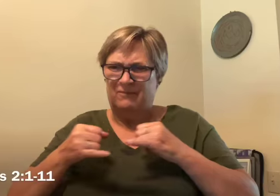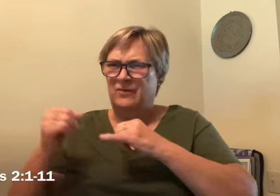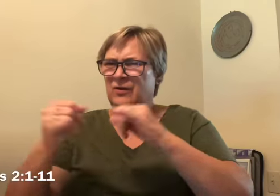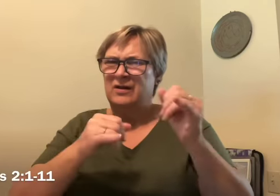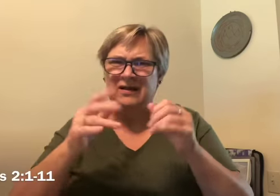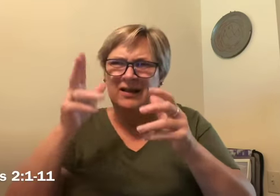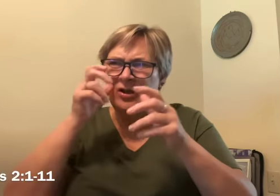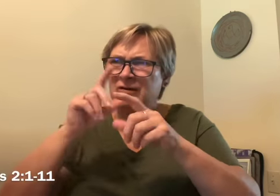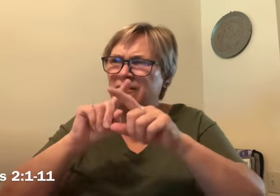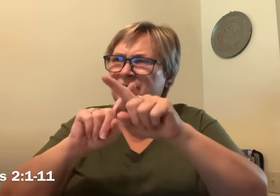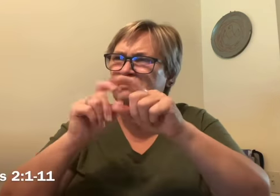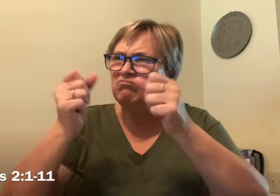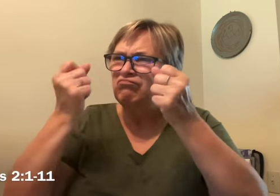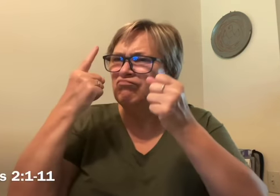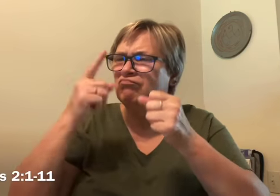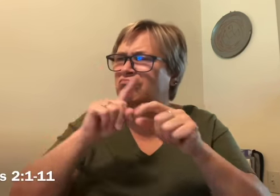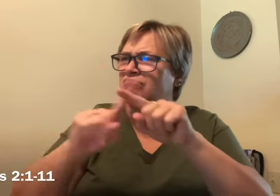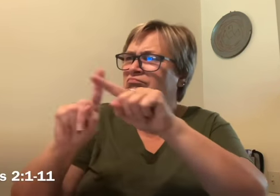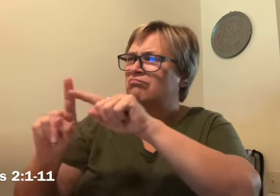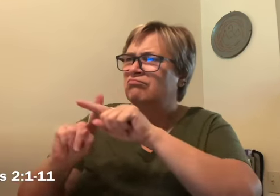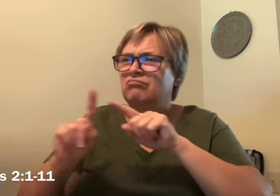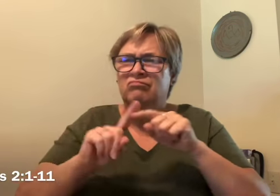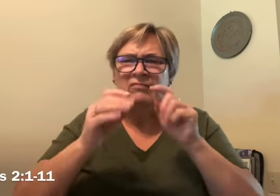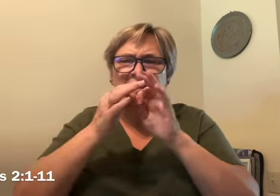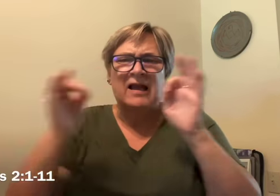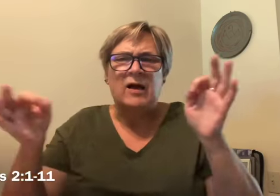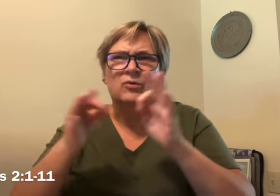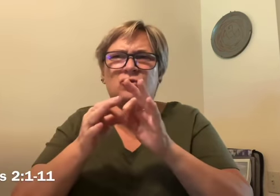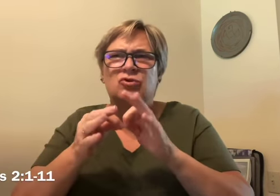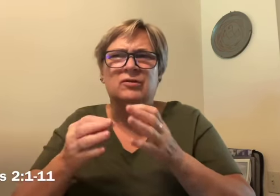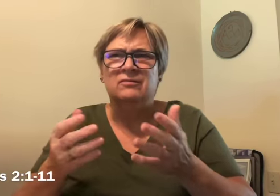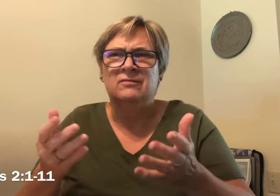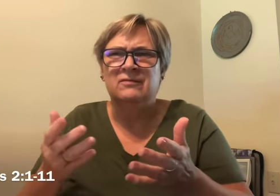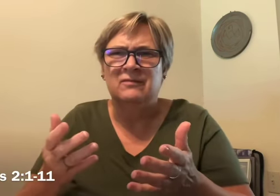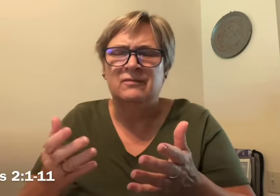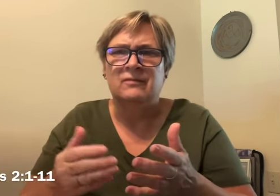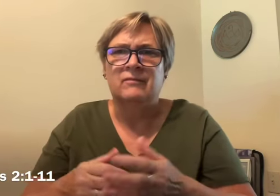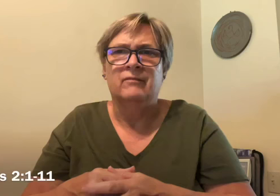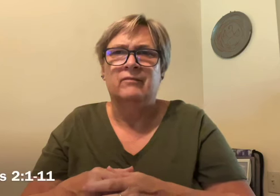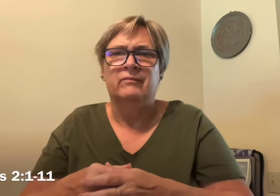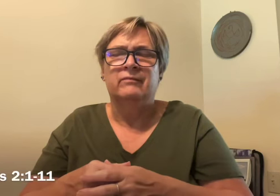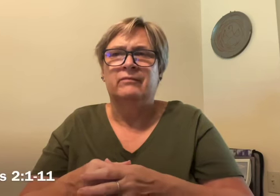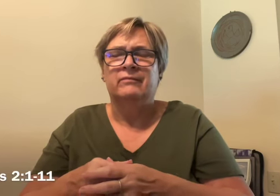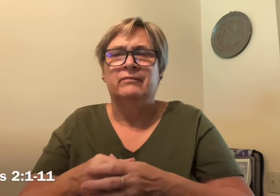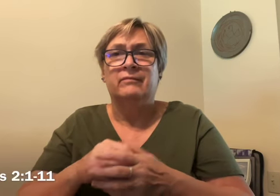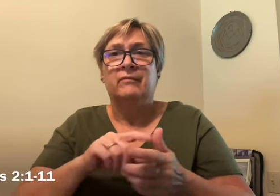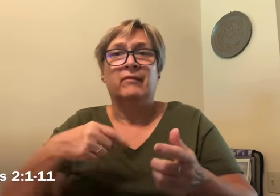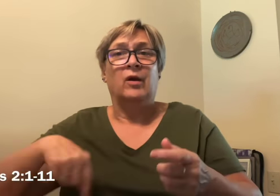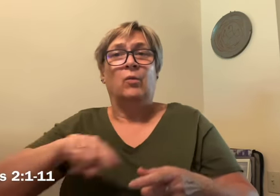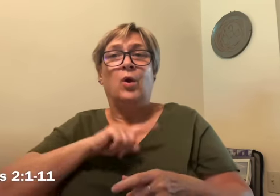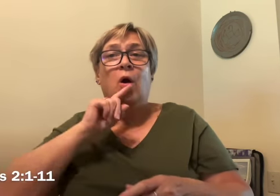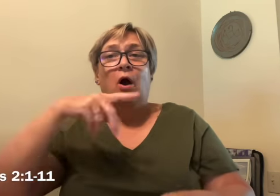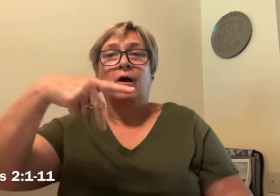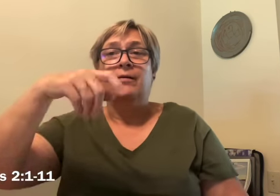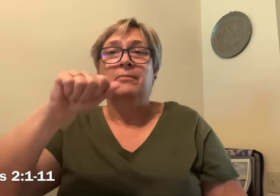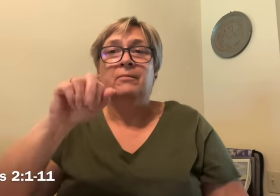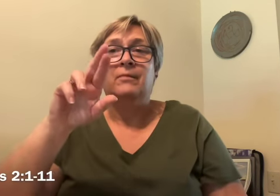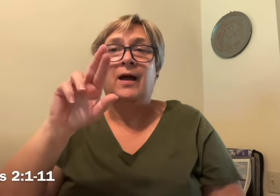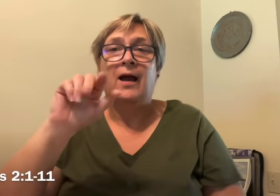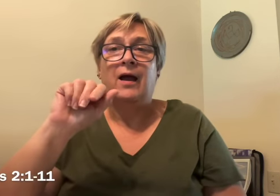then how does each of us hear them in his native language we